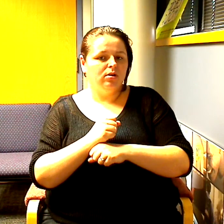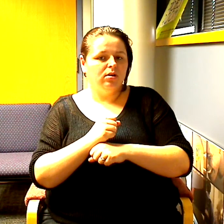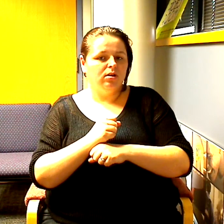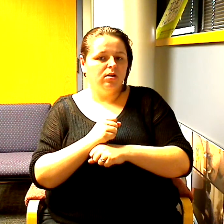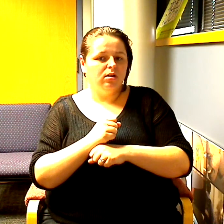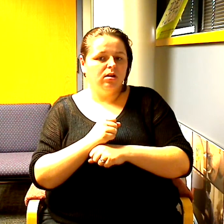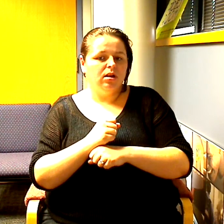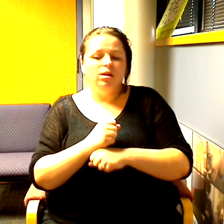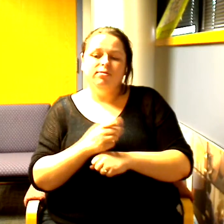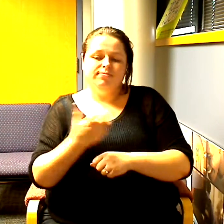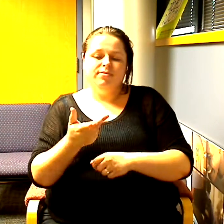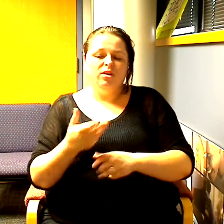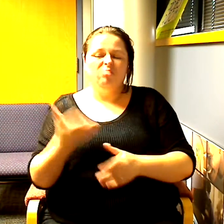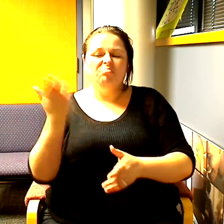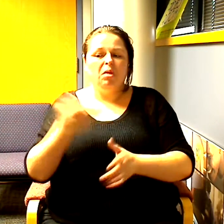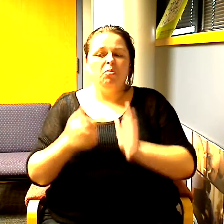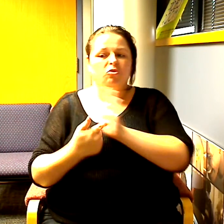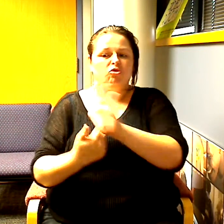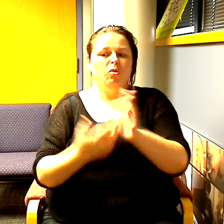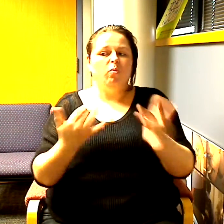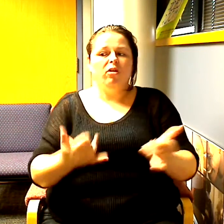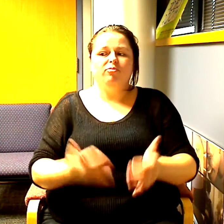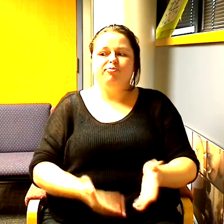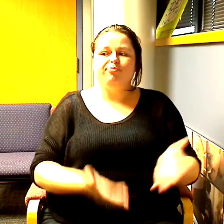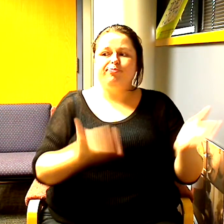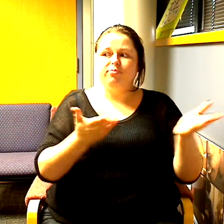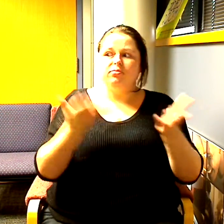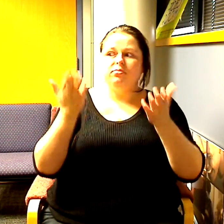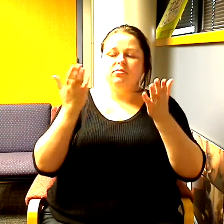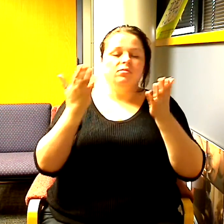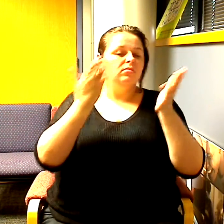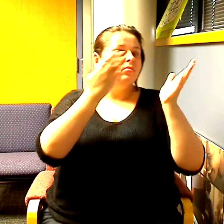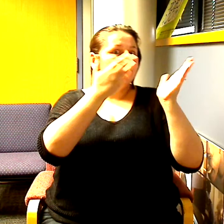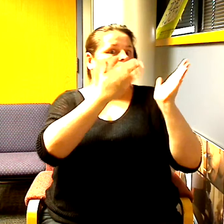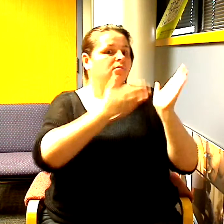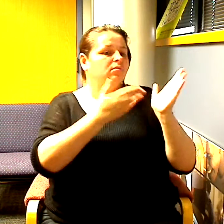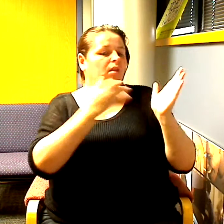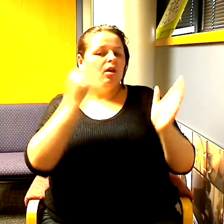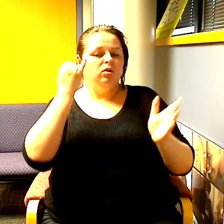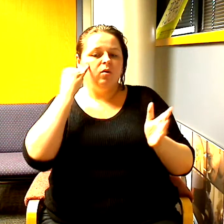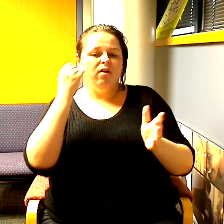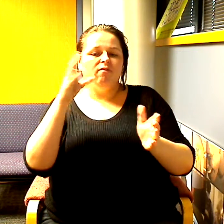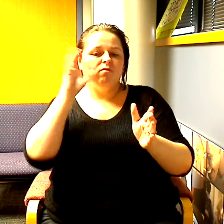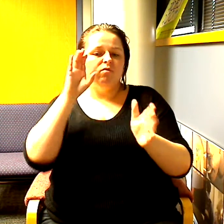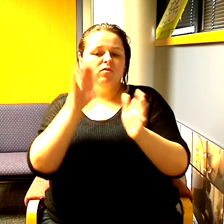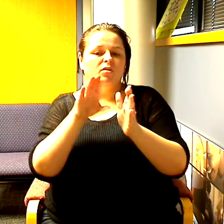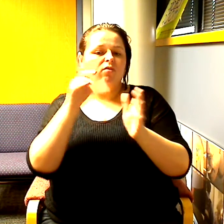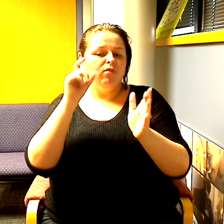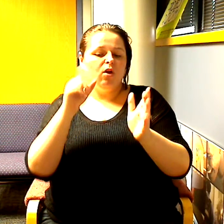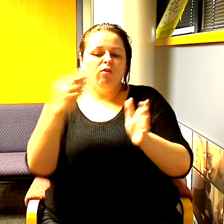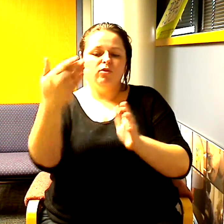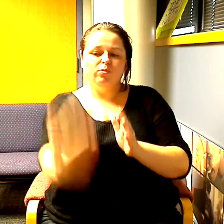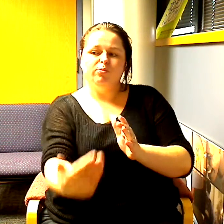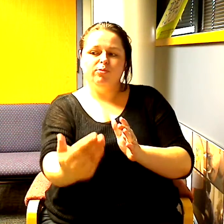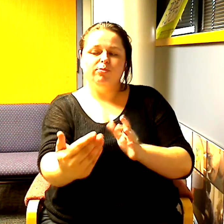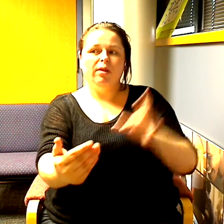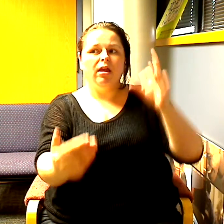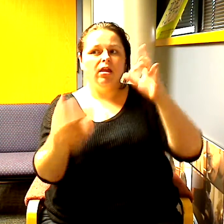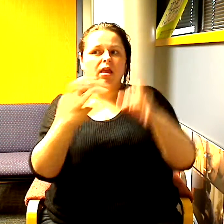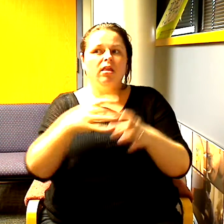distilled right into right now so if the photographer is right there and the light is right there like a nice HMI and the client says